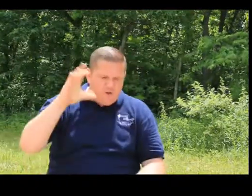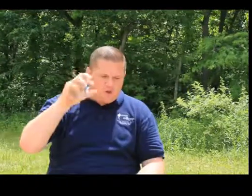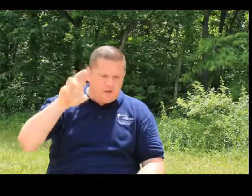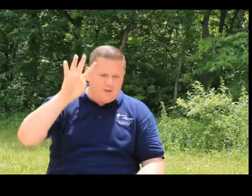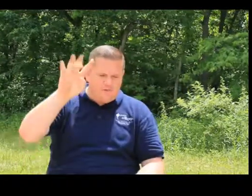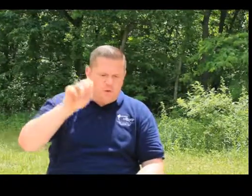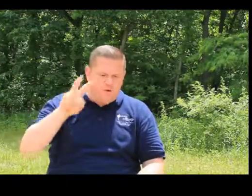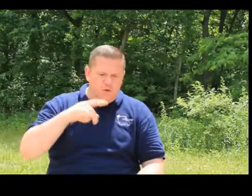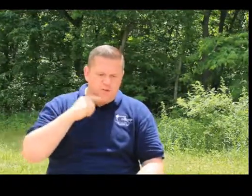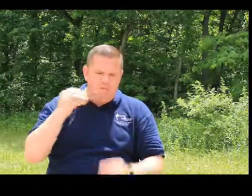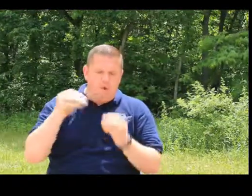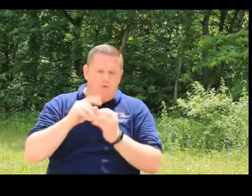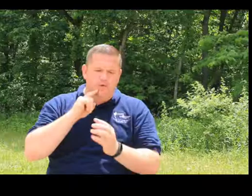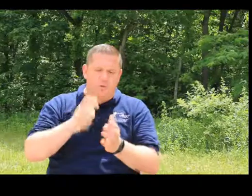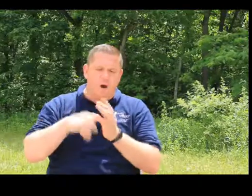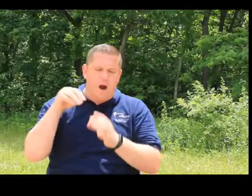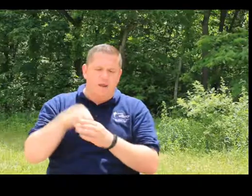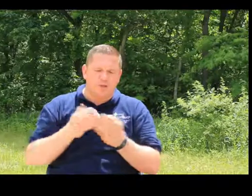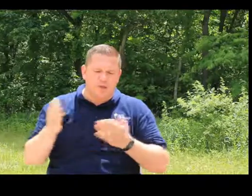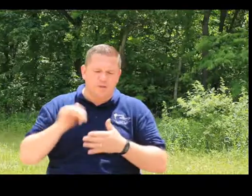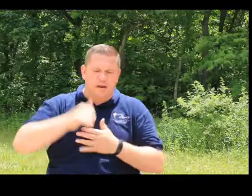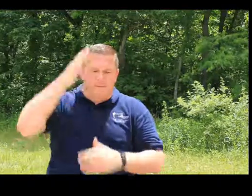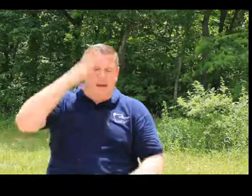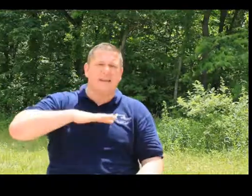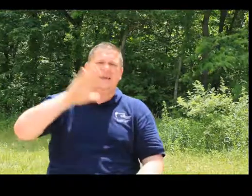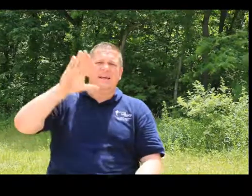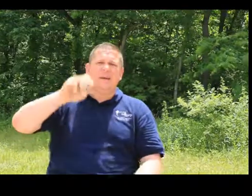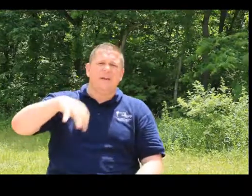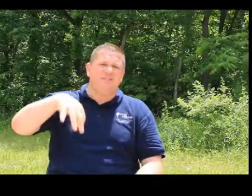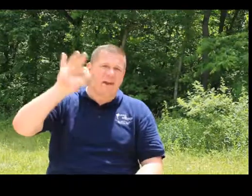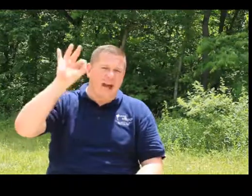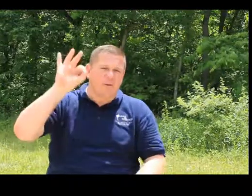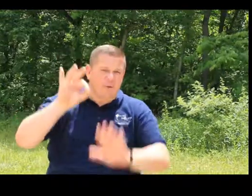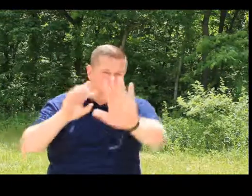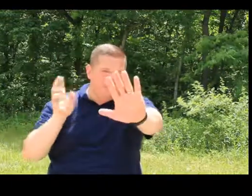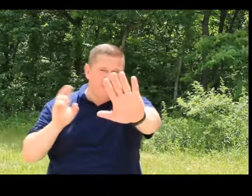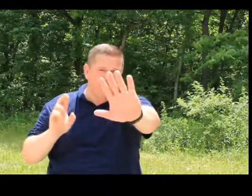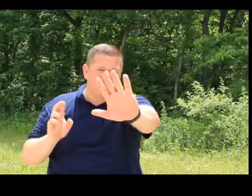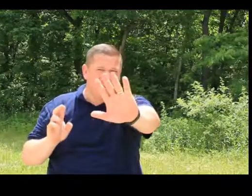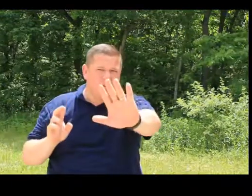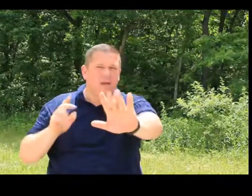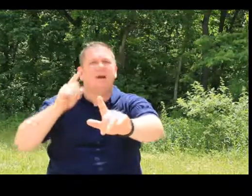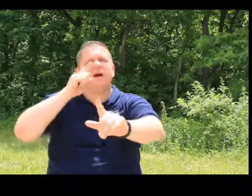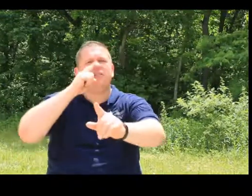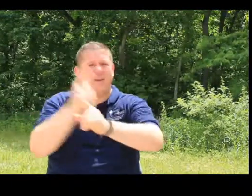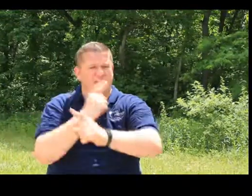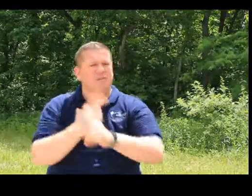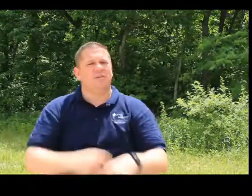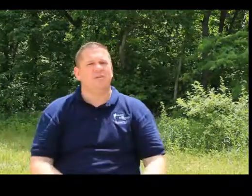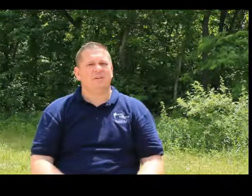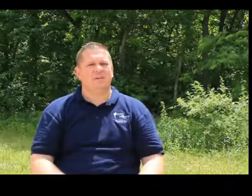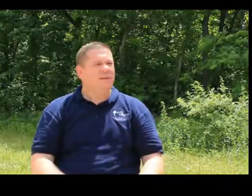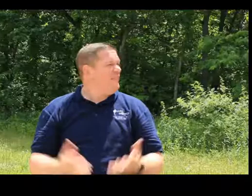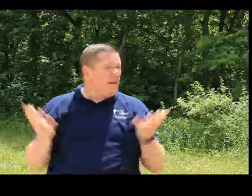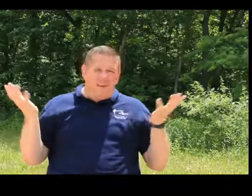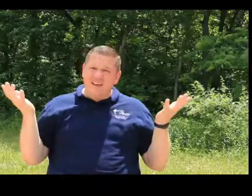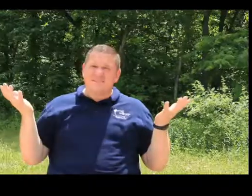First Corinthians 4 verse 2 says, word is required in stewards that a man be found, ready for this? Faithful. There it is.